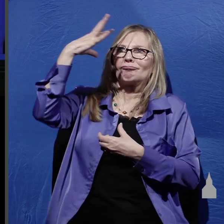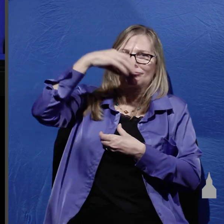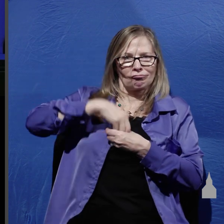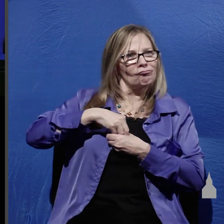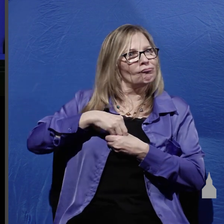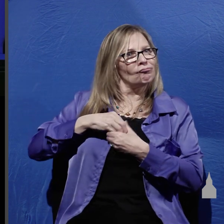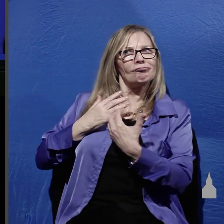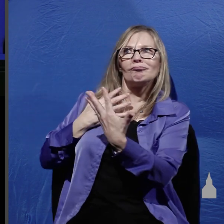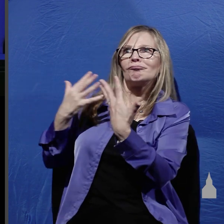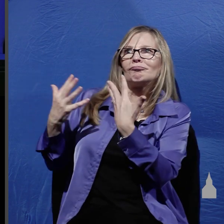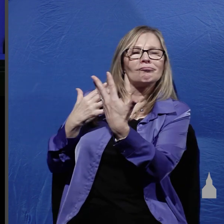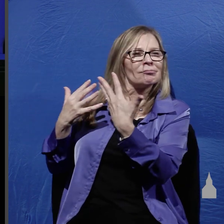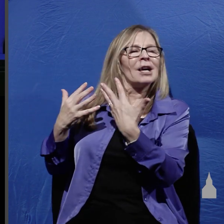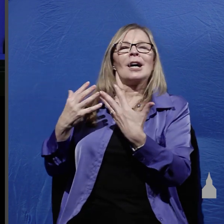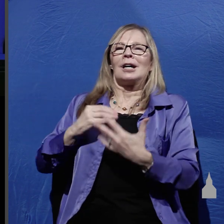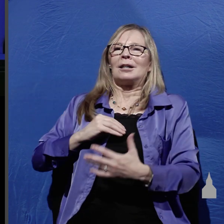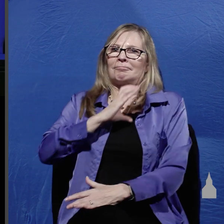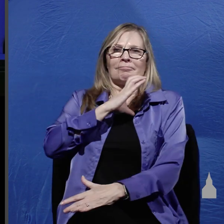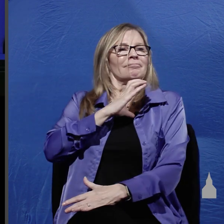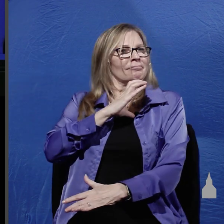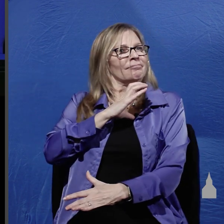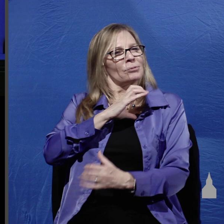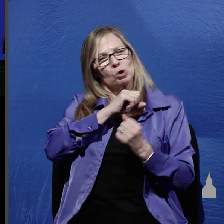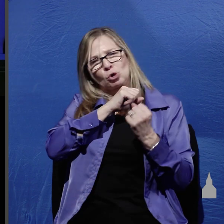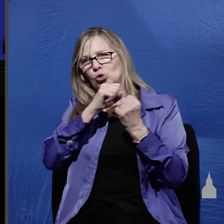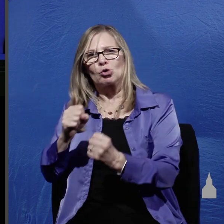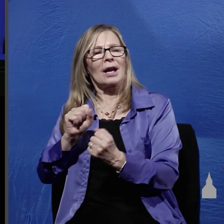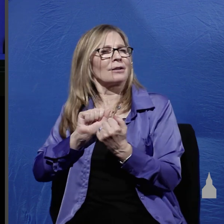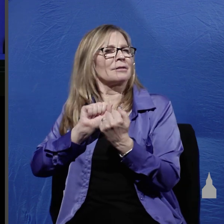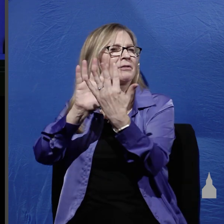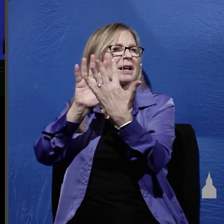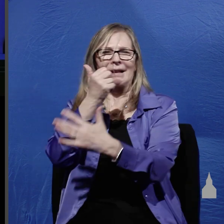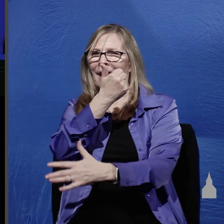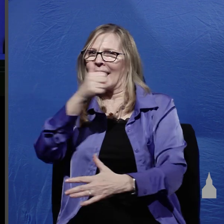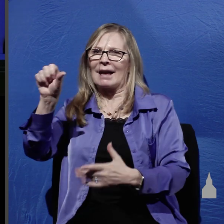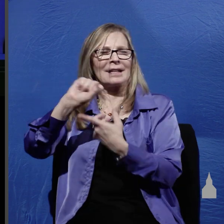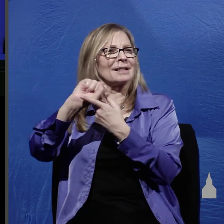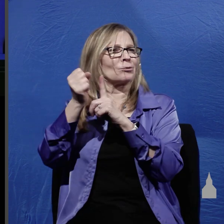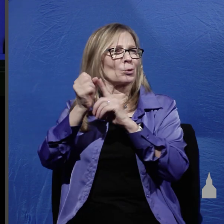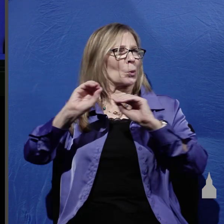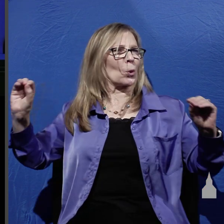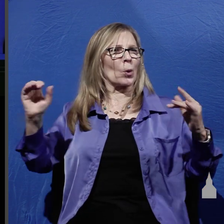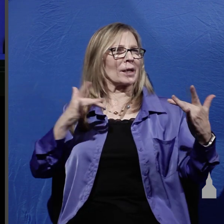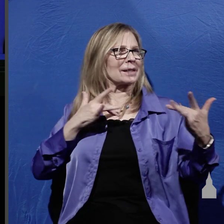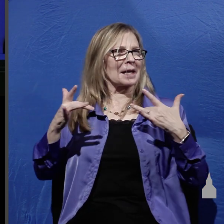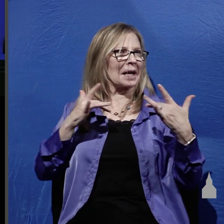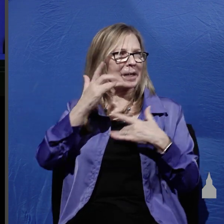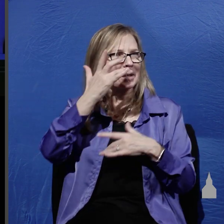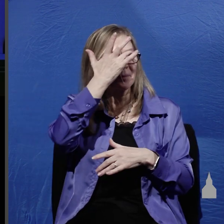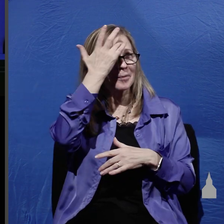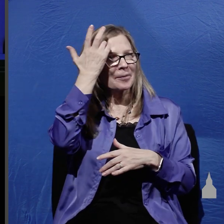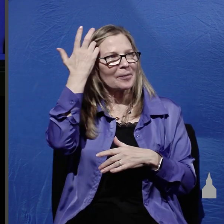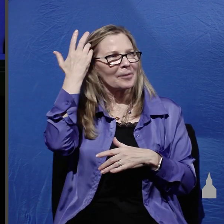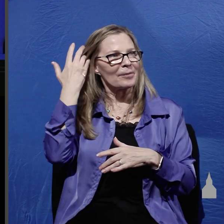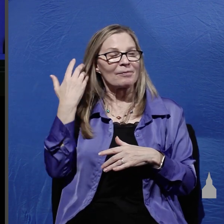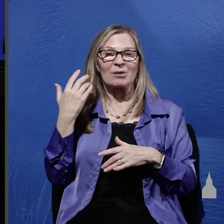lives and that gave them great strength to face any circumstance without anxiety and folks that's why Easter Sunday